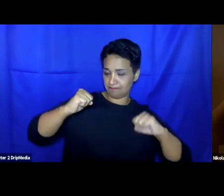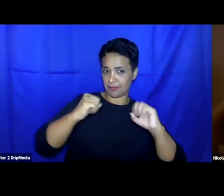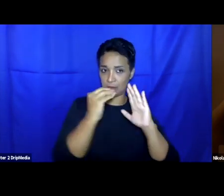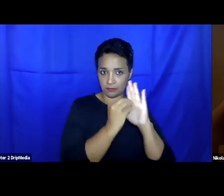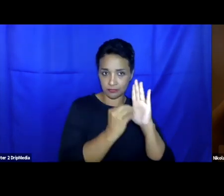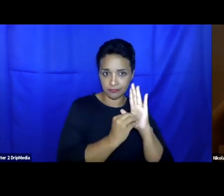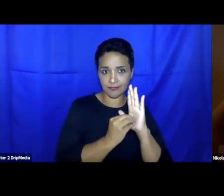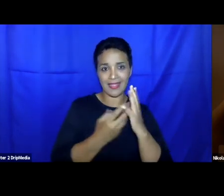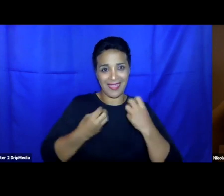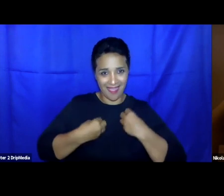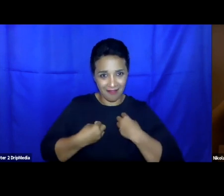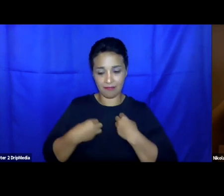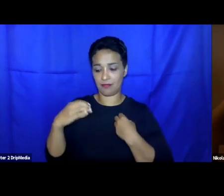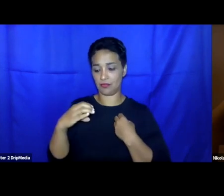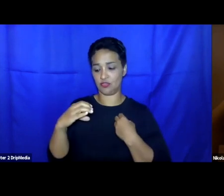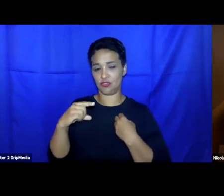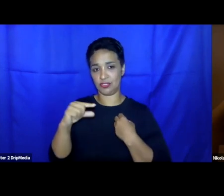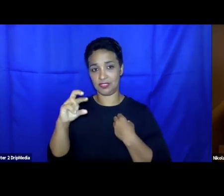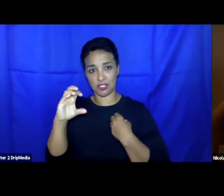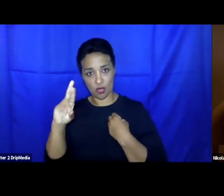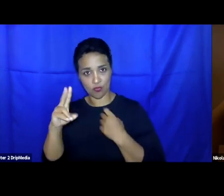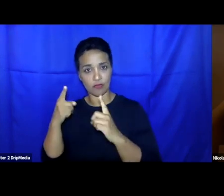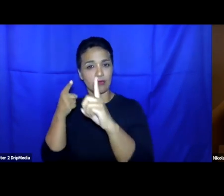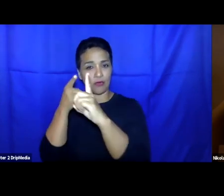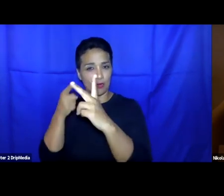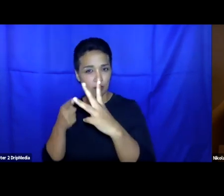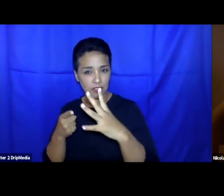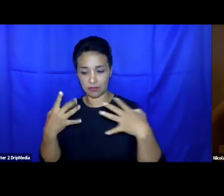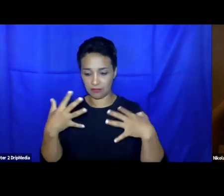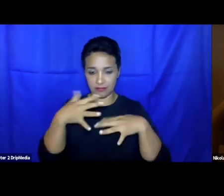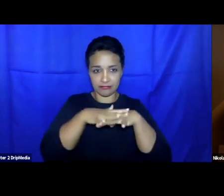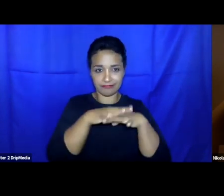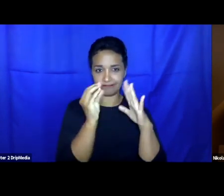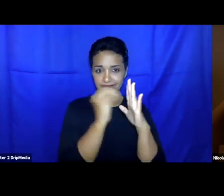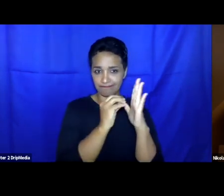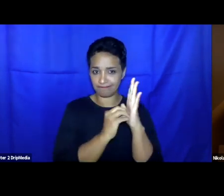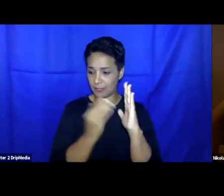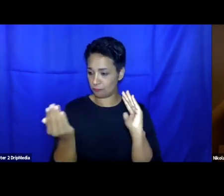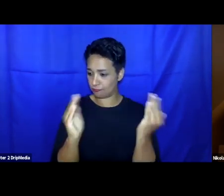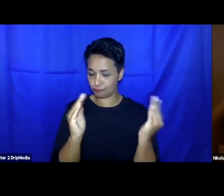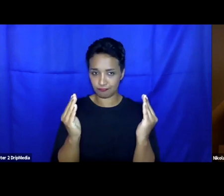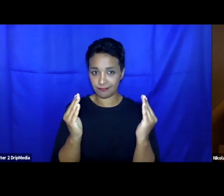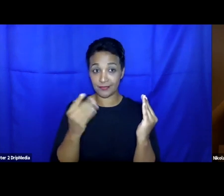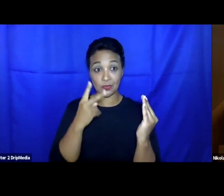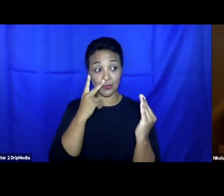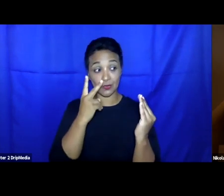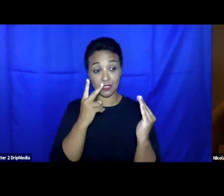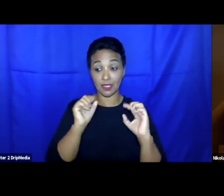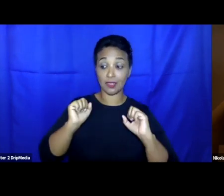more substantial alignment with the compact from the EU side remains to be seen. Secondly, if we could